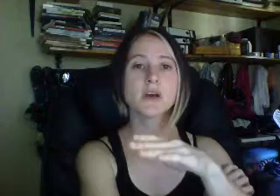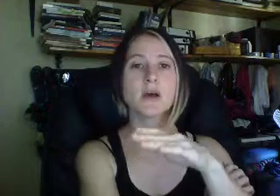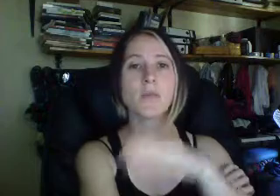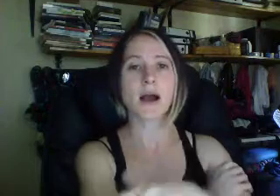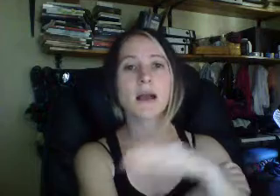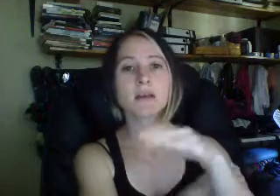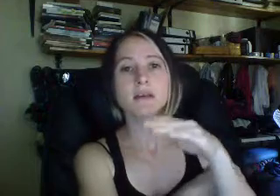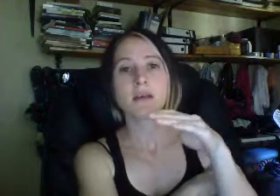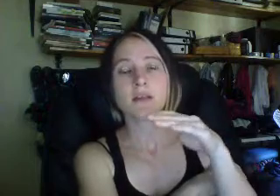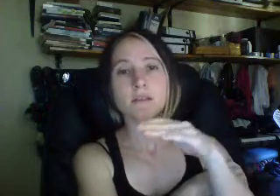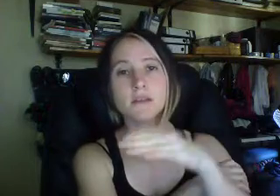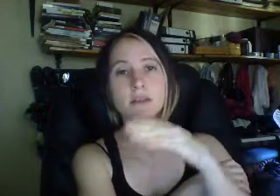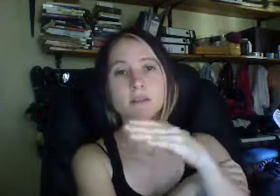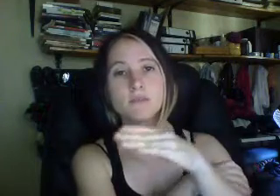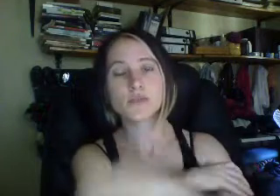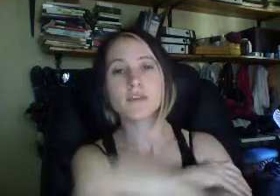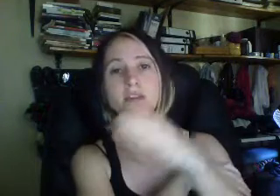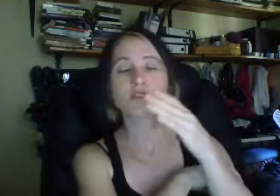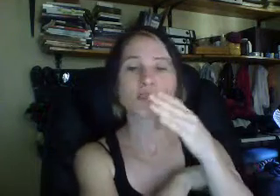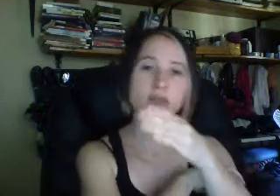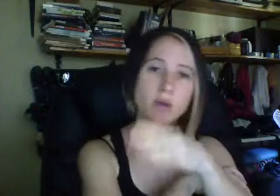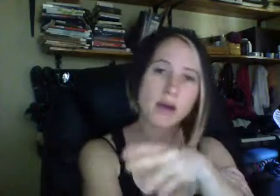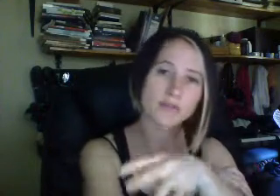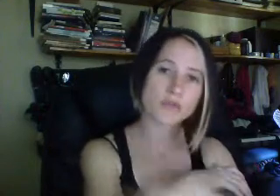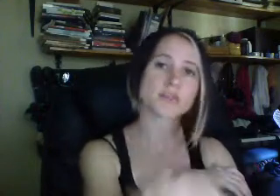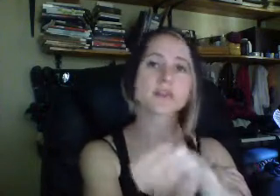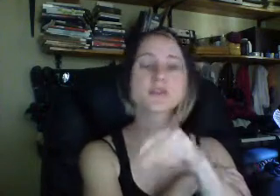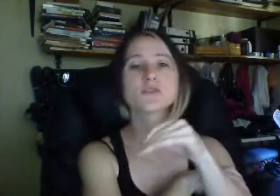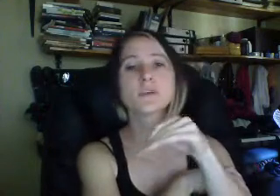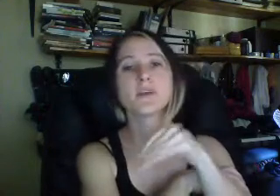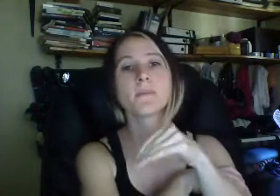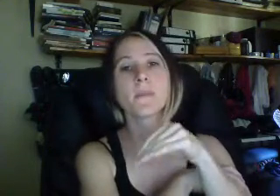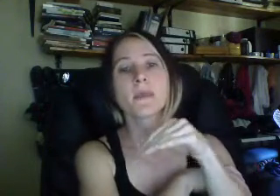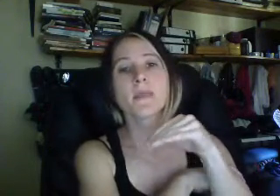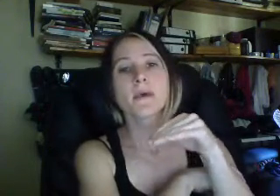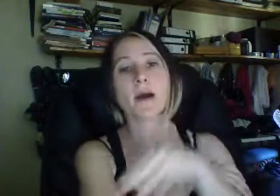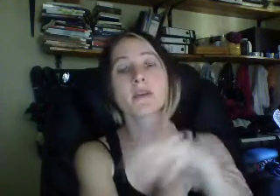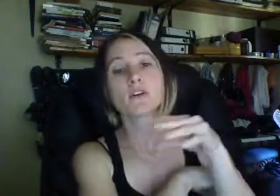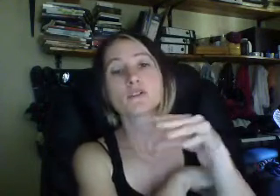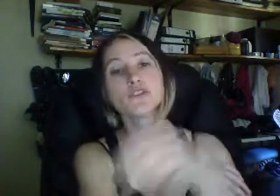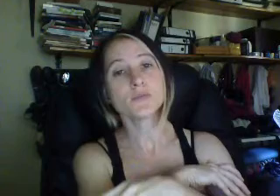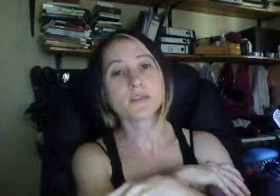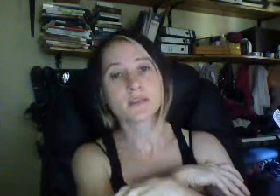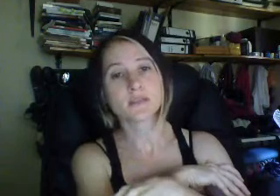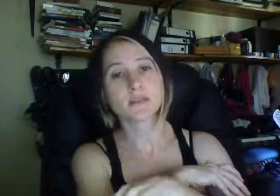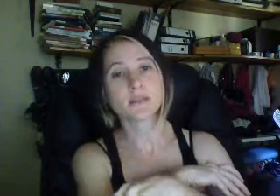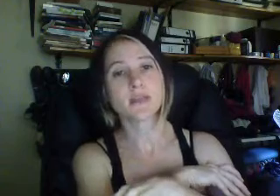by the movie industry, by the music industry, by the consumerist industry,